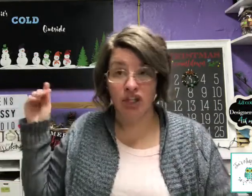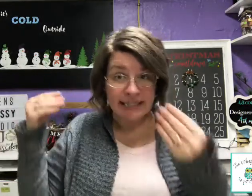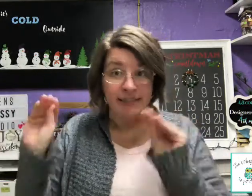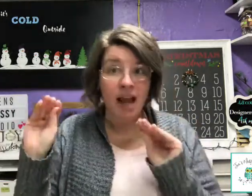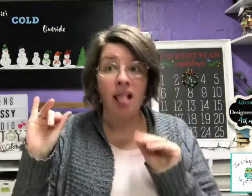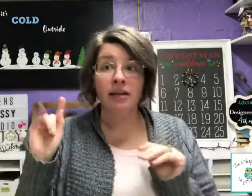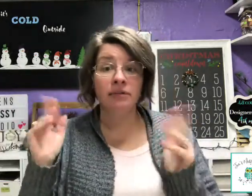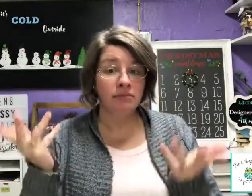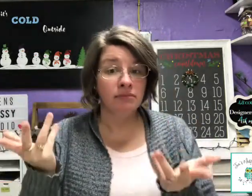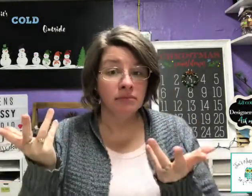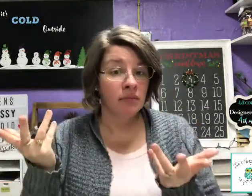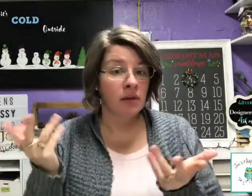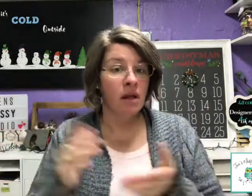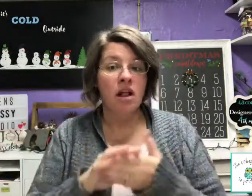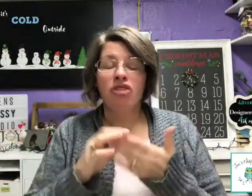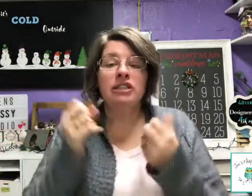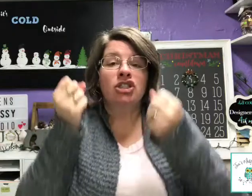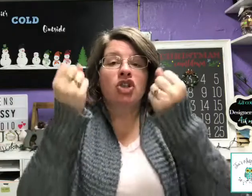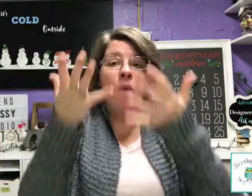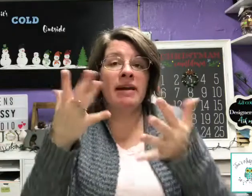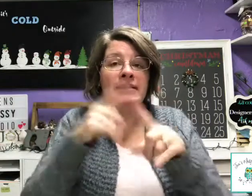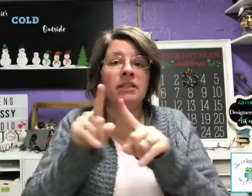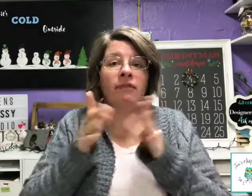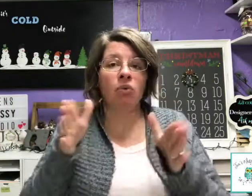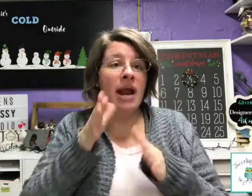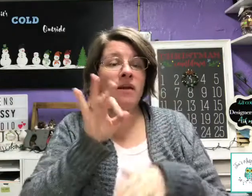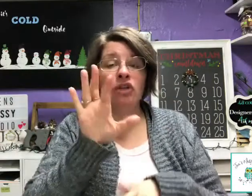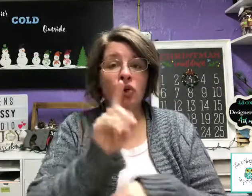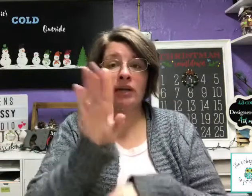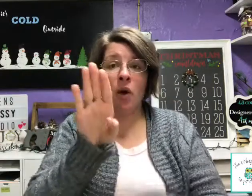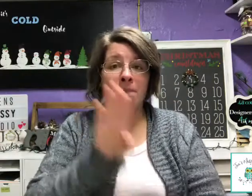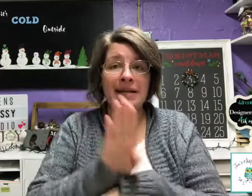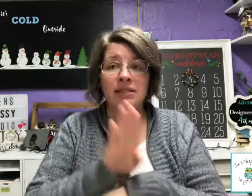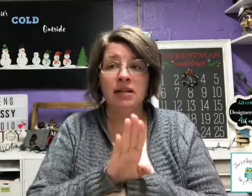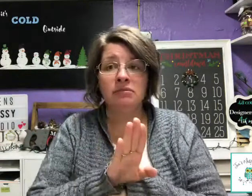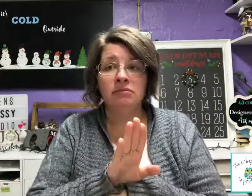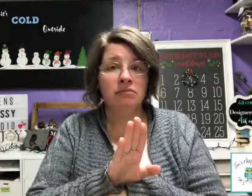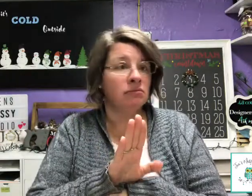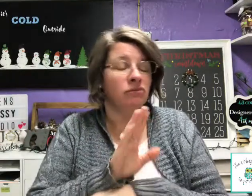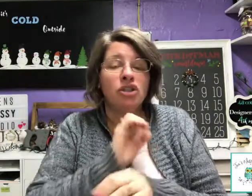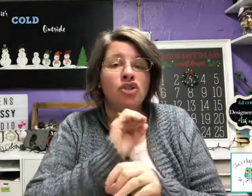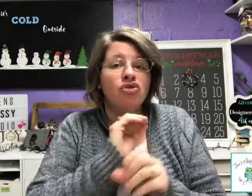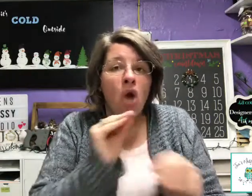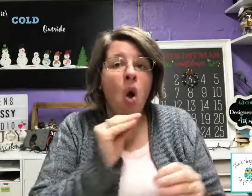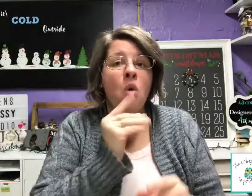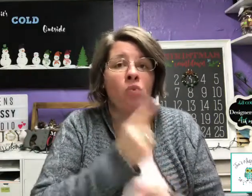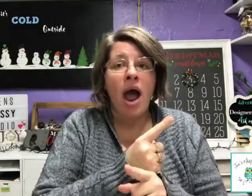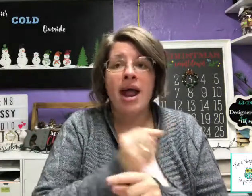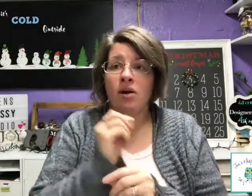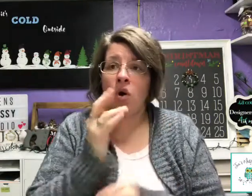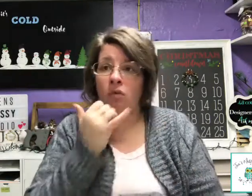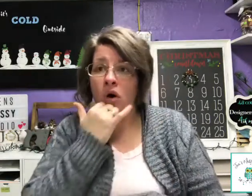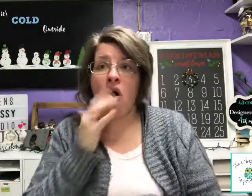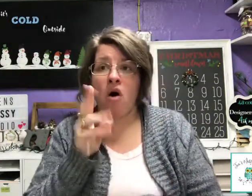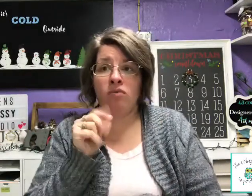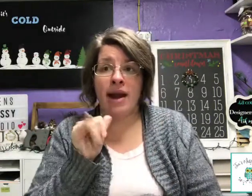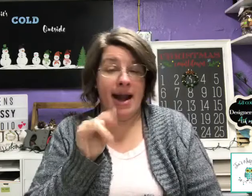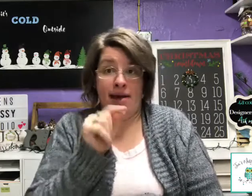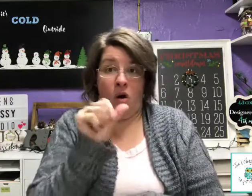You can study. There's so many different ways of viewing a good business. There's no way, no wrong way at